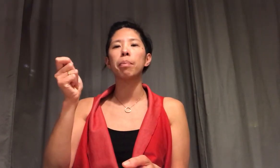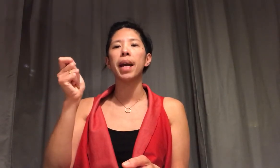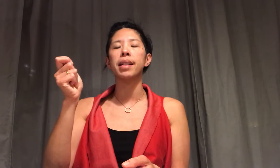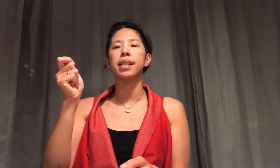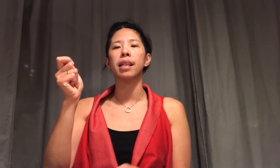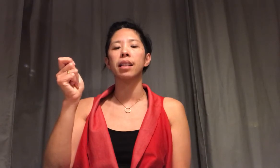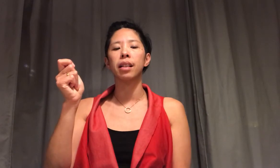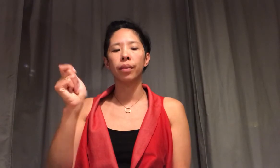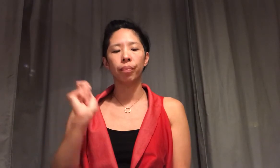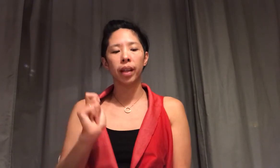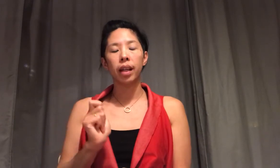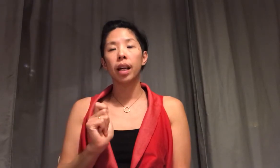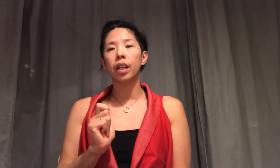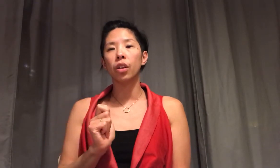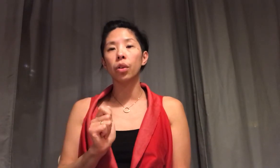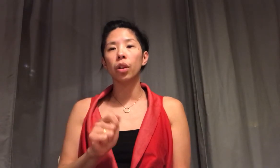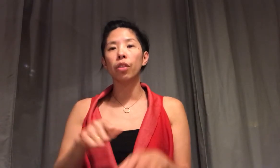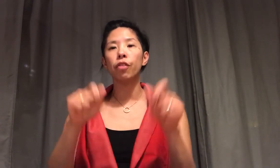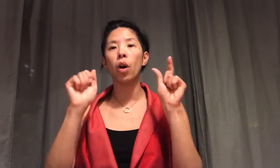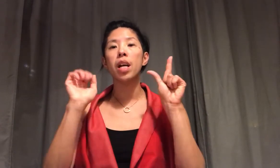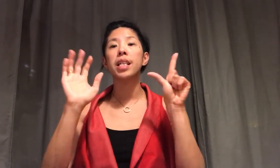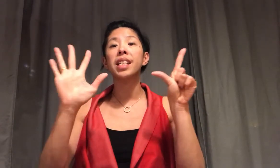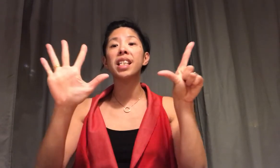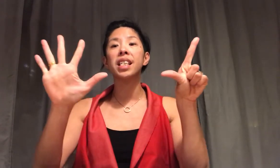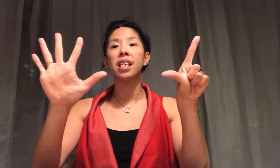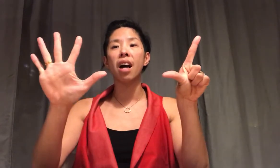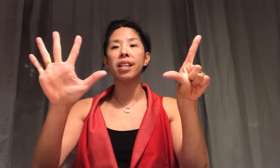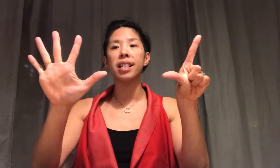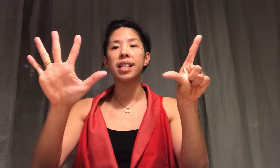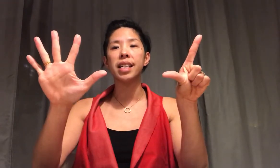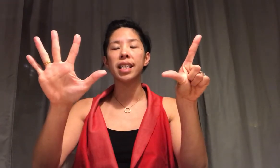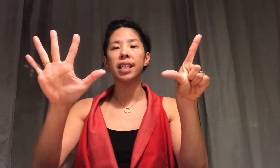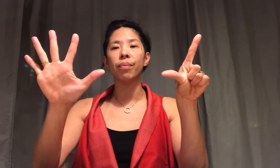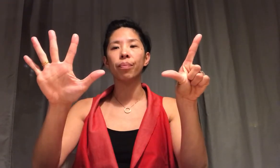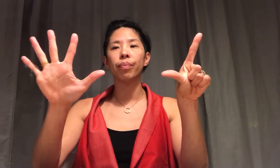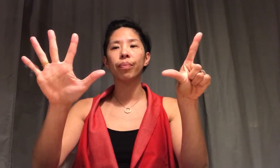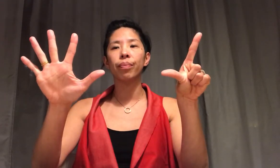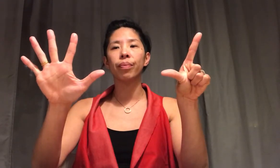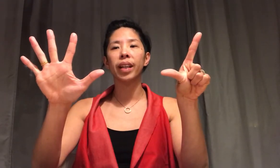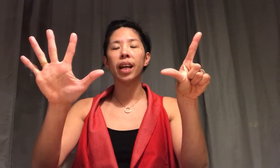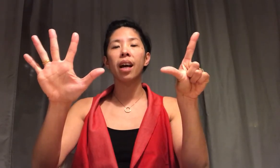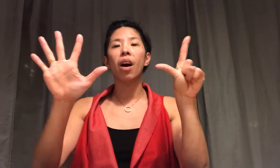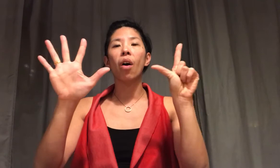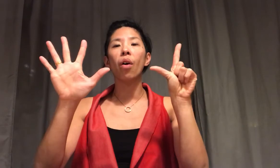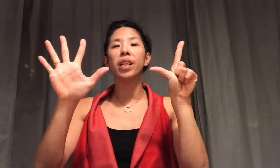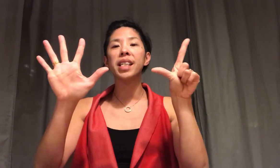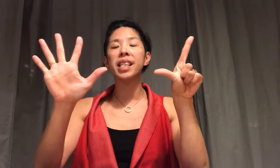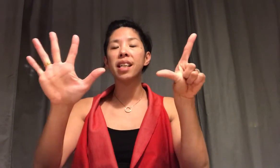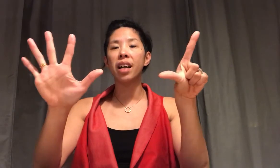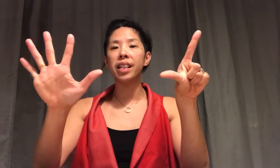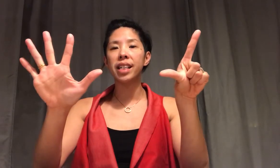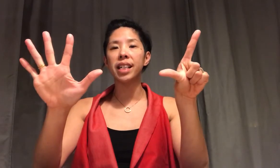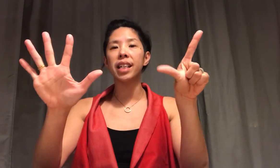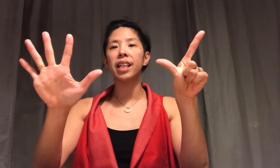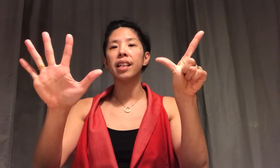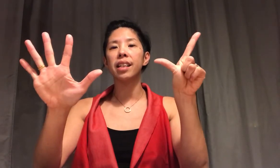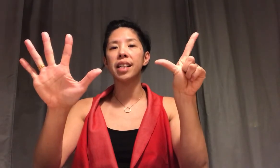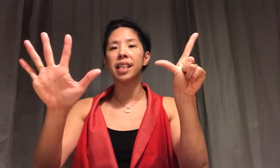pencil. And you're going to look for Sunday. On Sunday, the